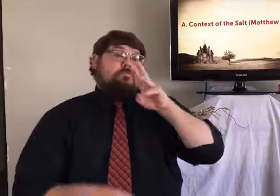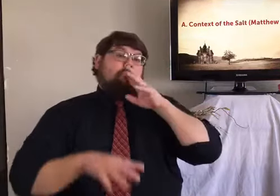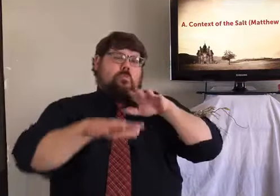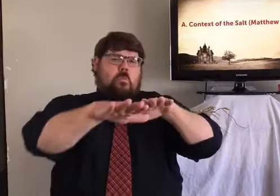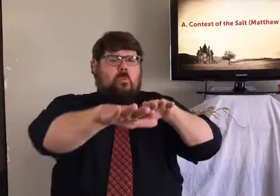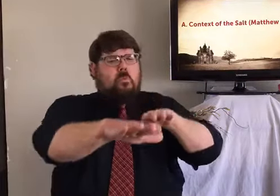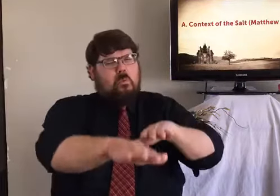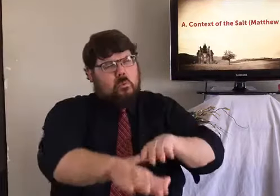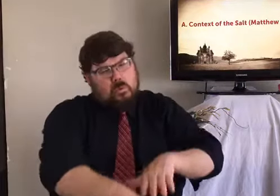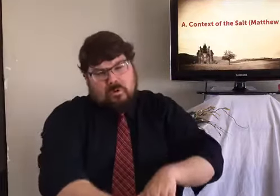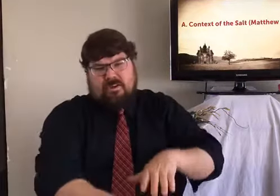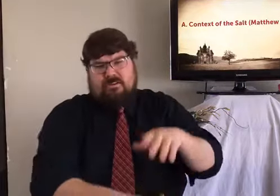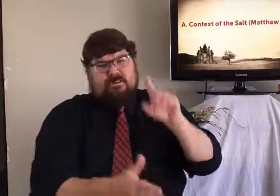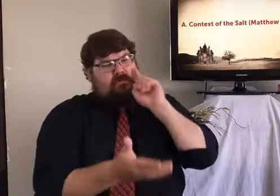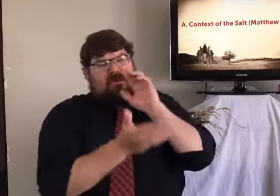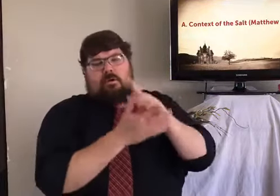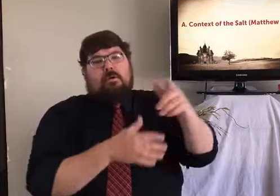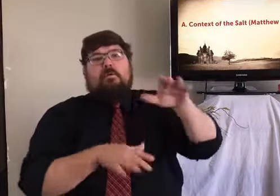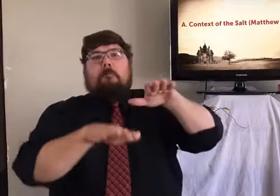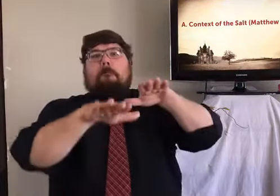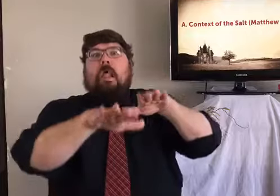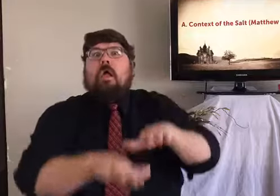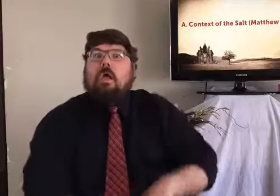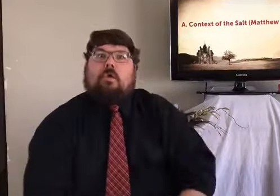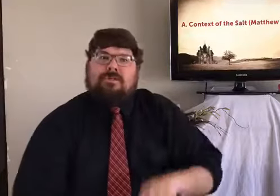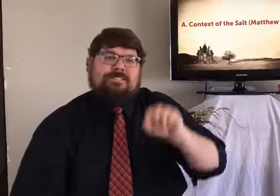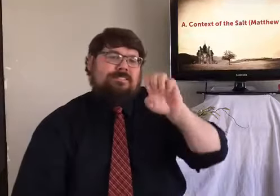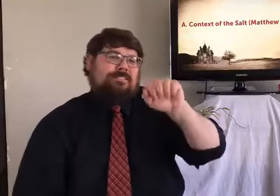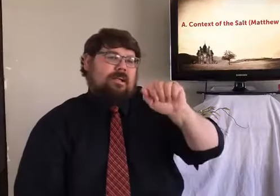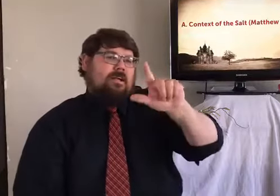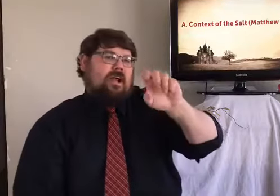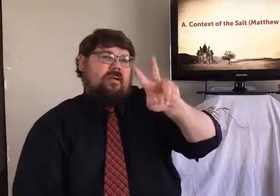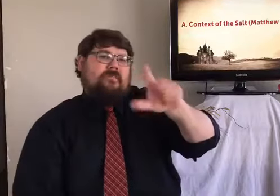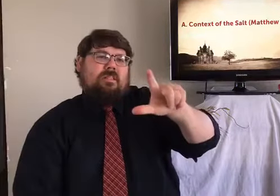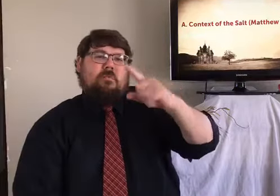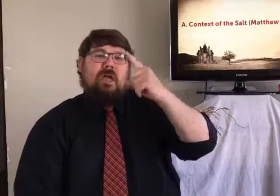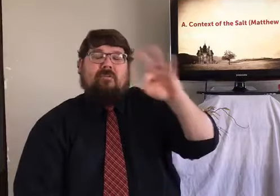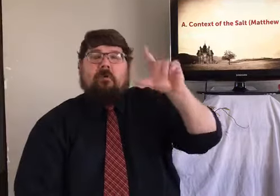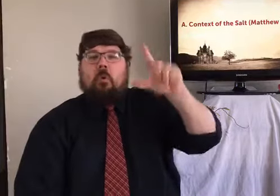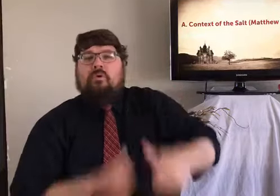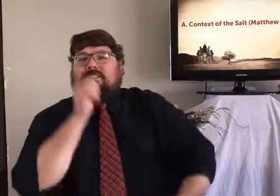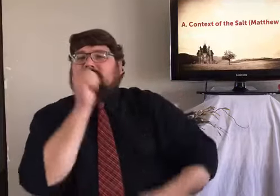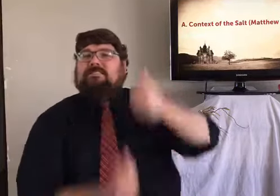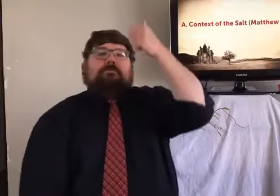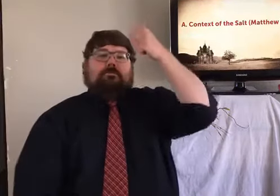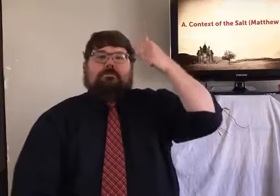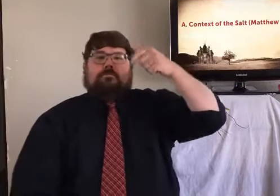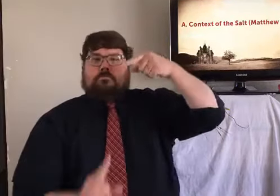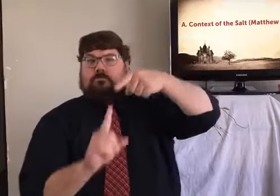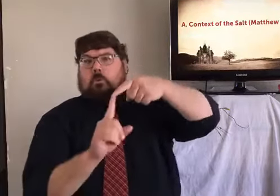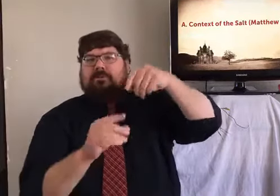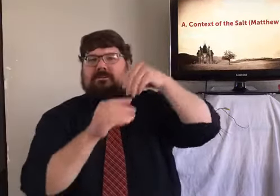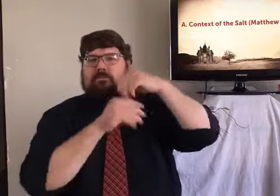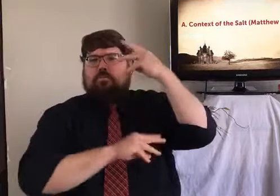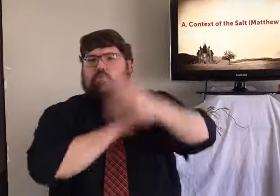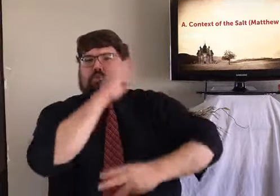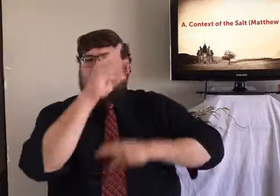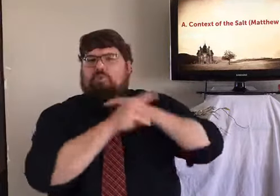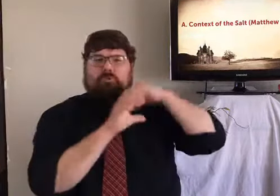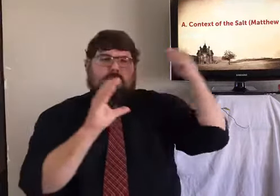So, in the Dead Sea region, it is quite low. one of the lowest points